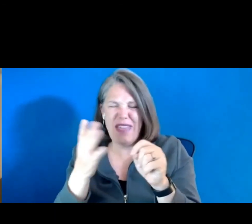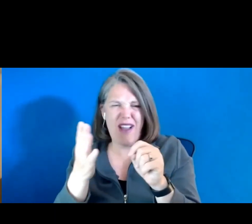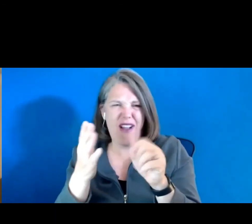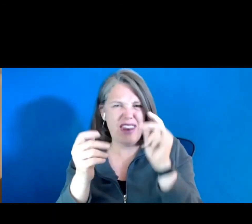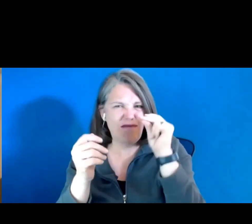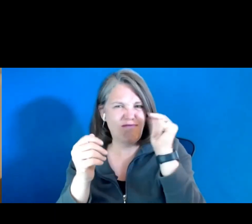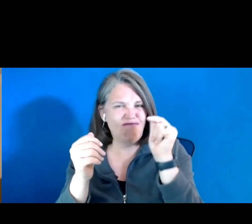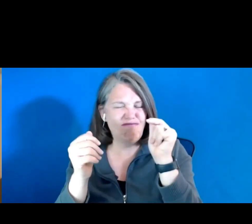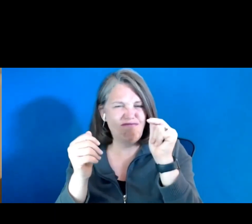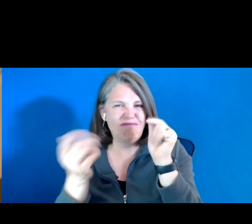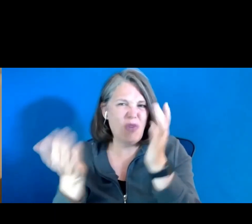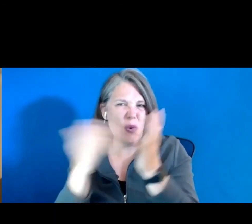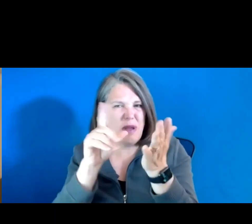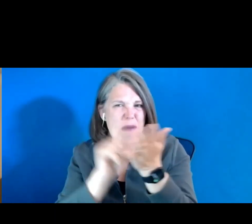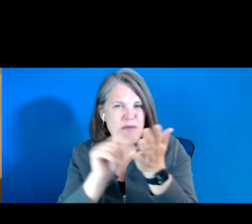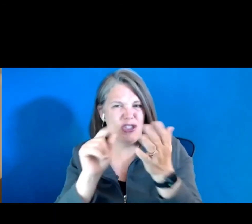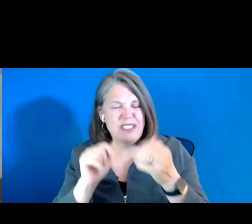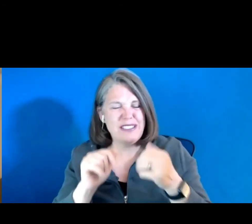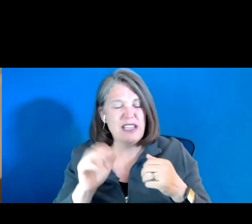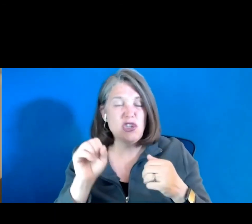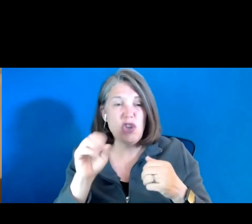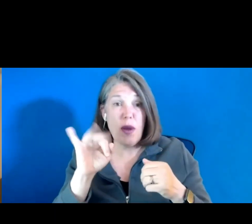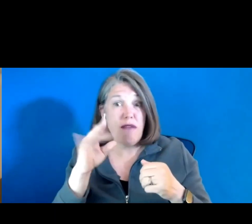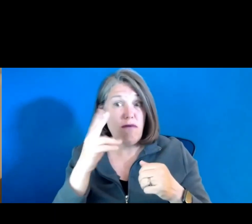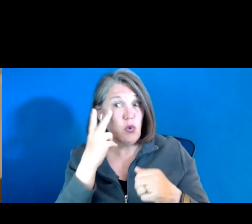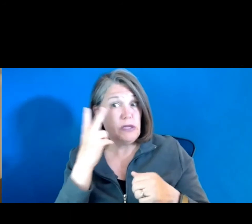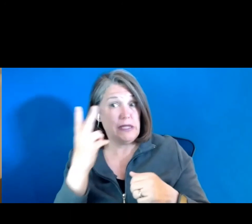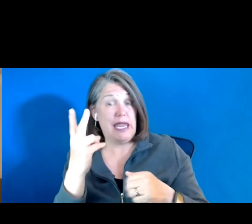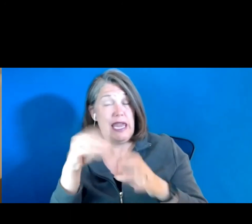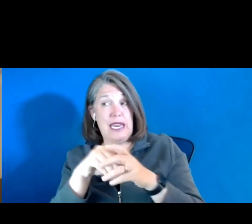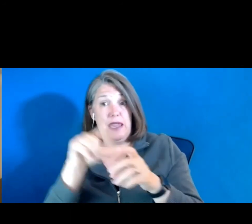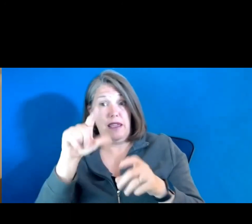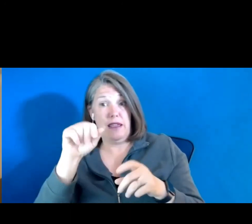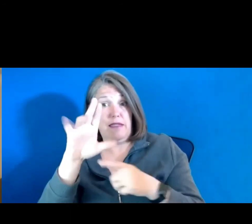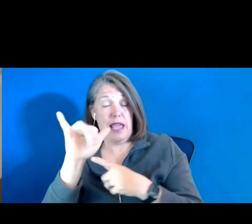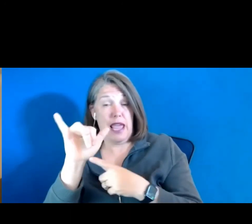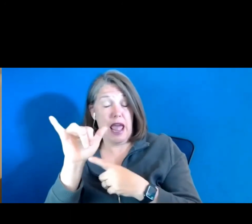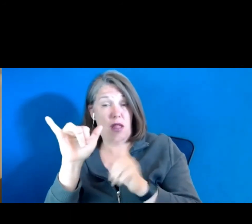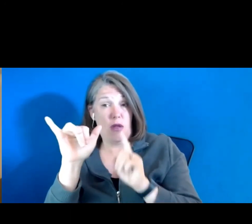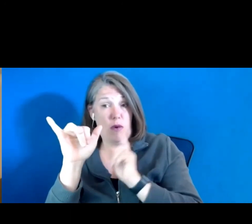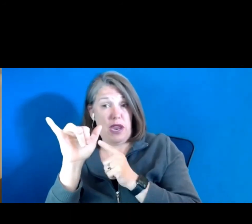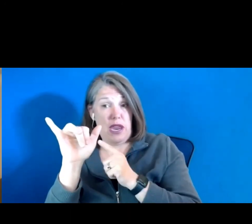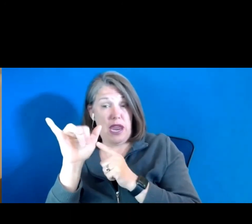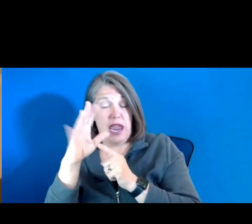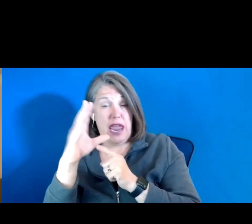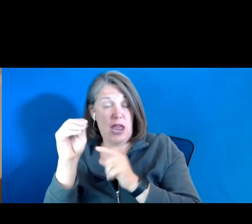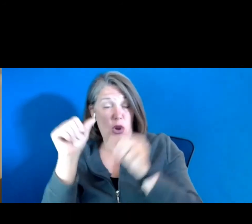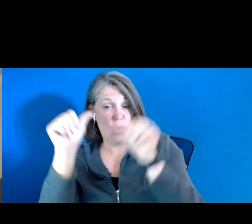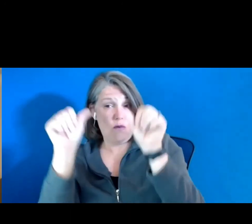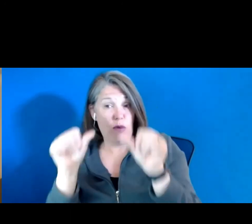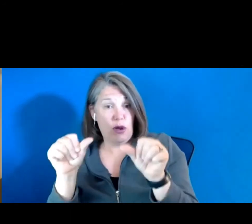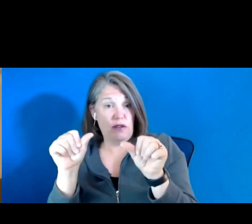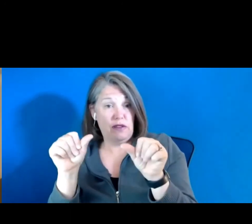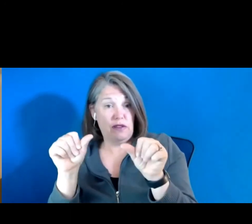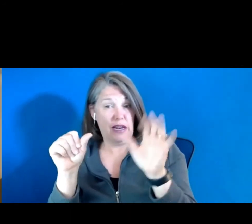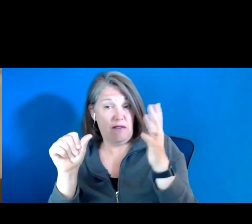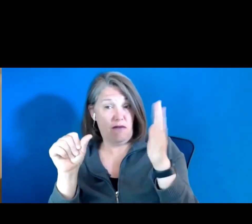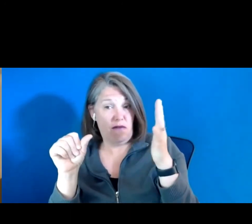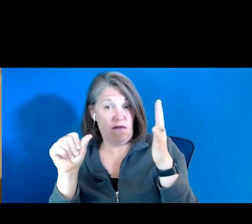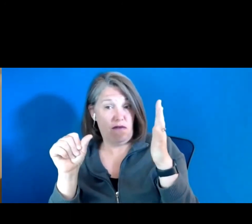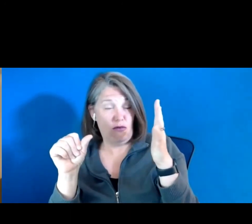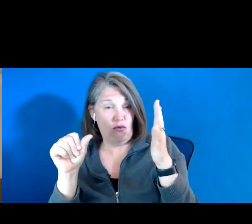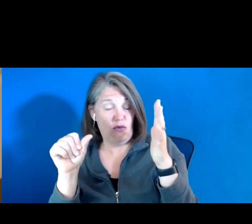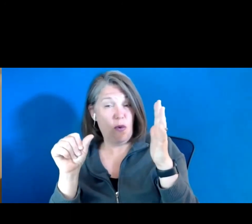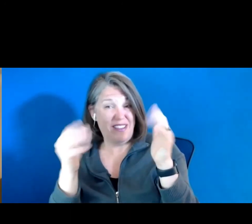republishes it. So if you see it in the gallery, um, and you've put it up in, and you've posted it, so it's,